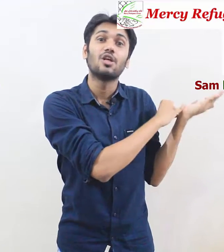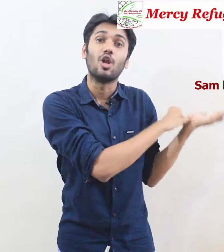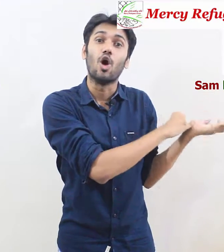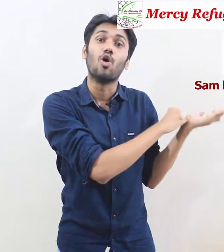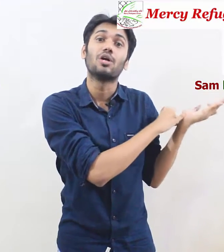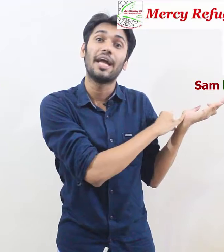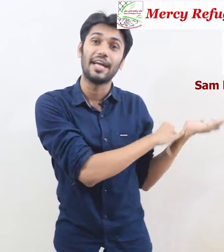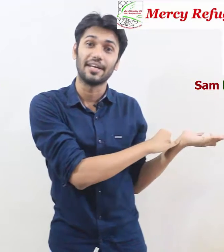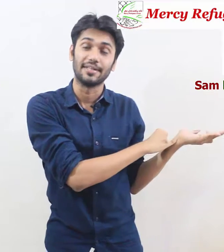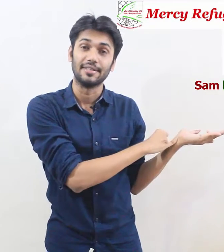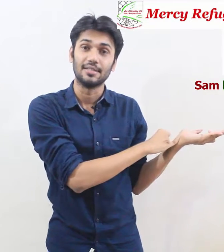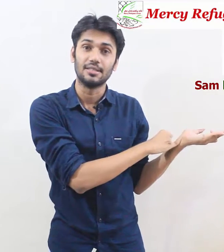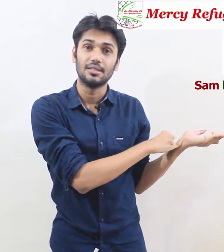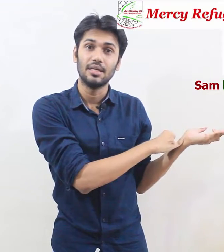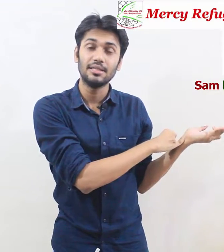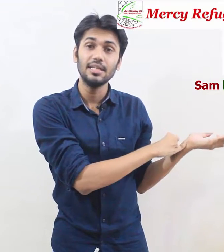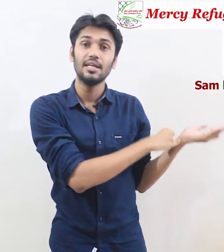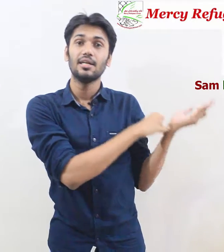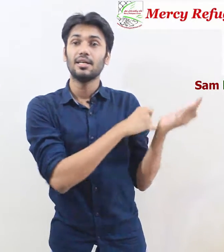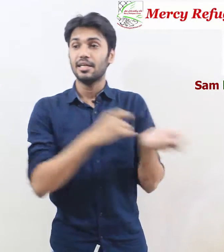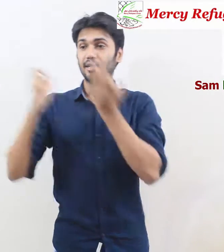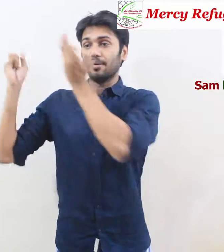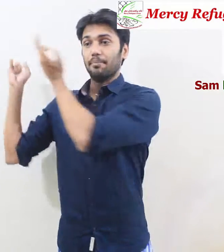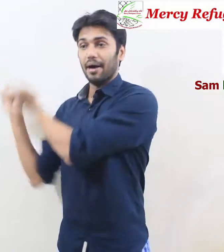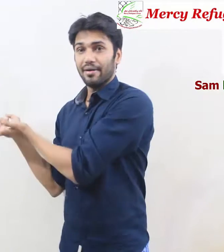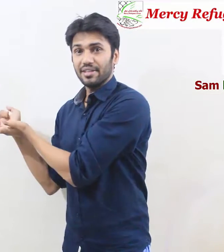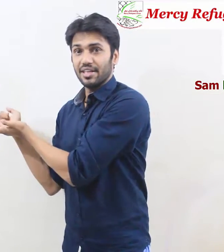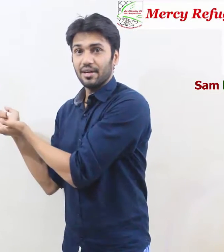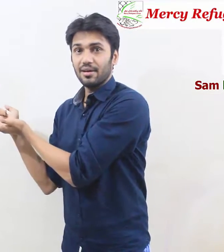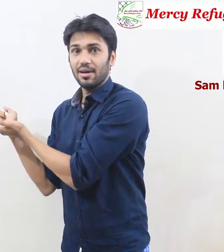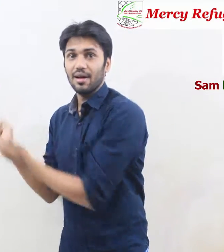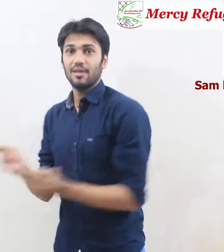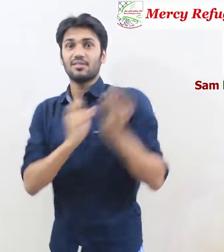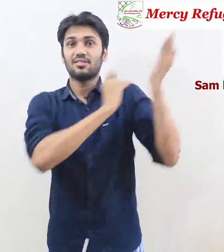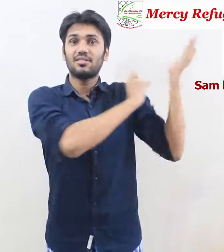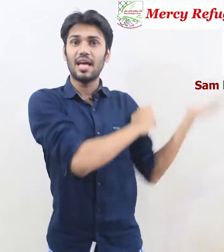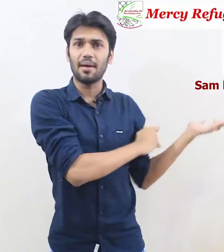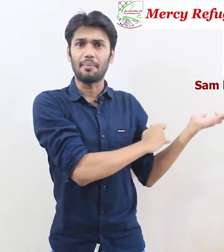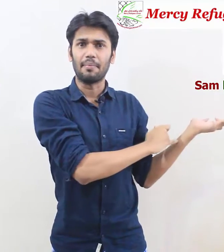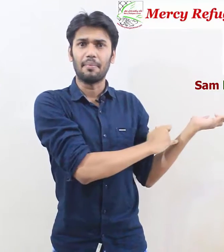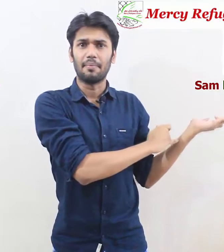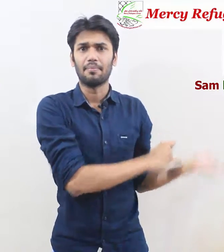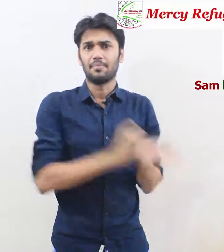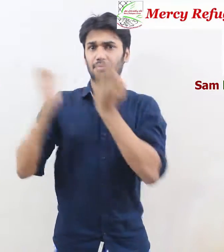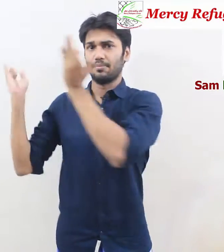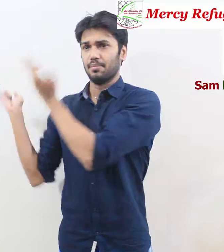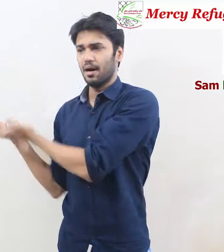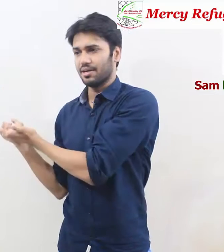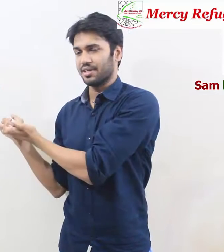Sam Sam Sam